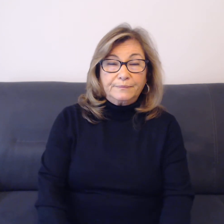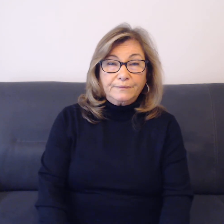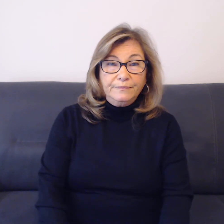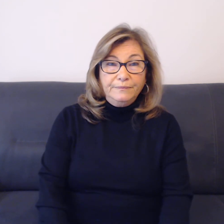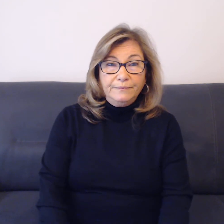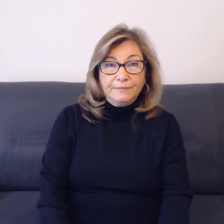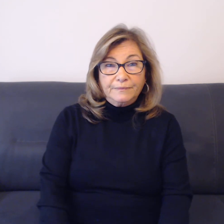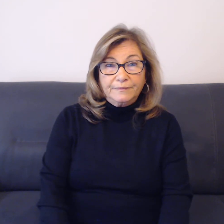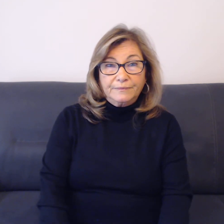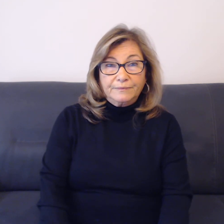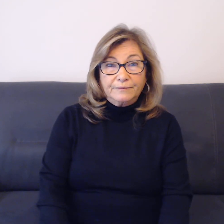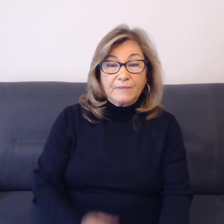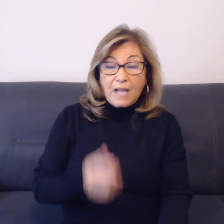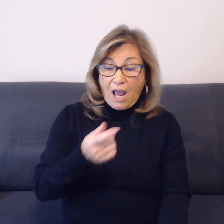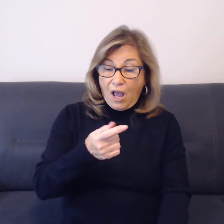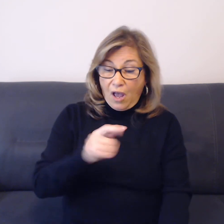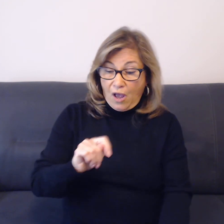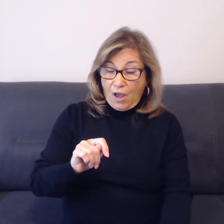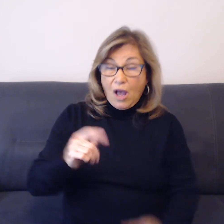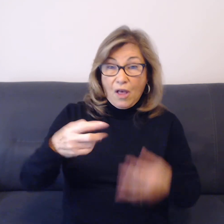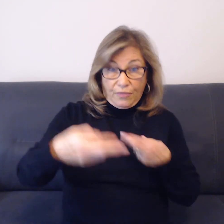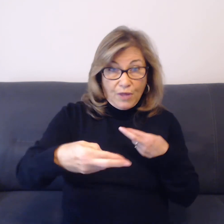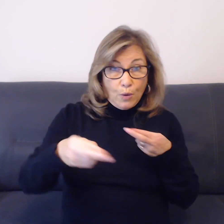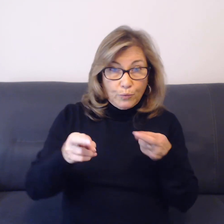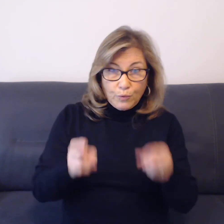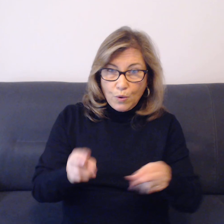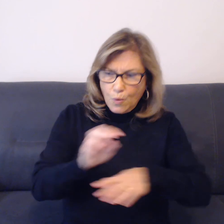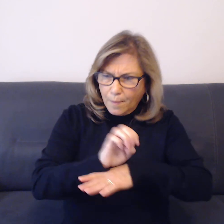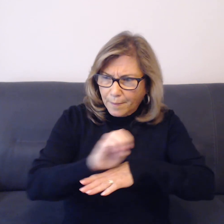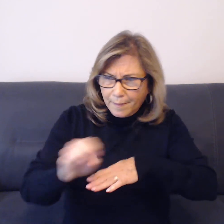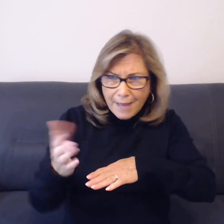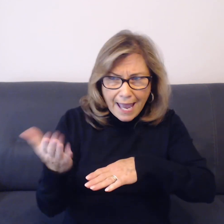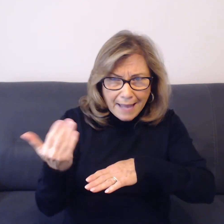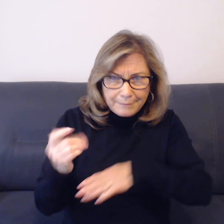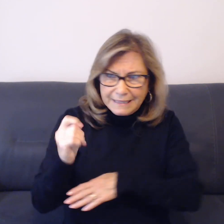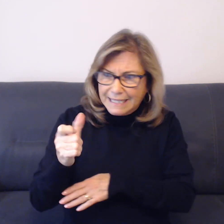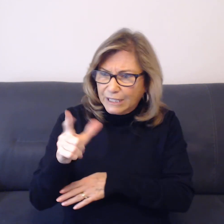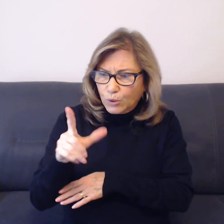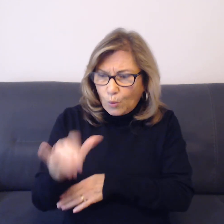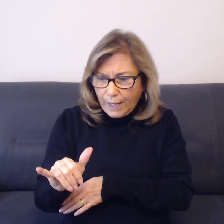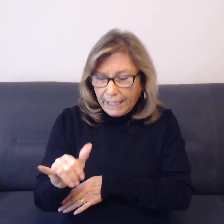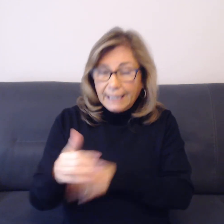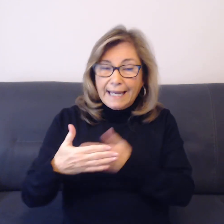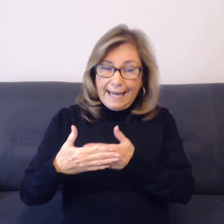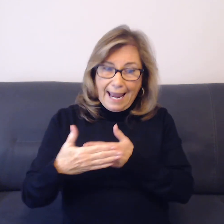The room emptied quickly after the movie.